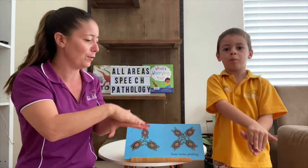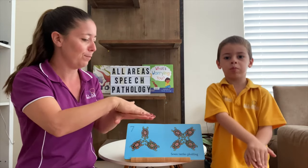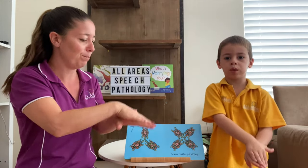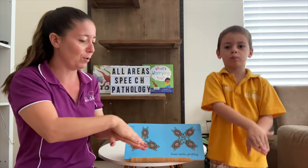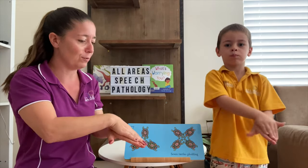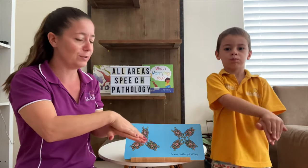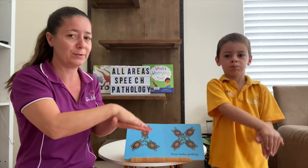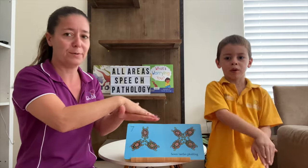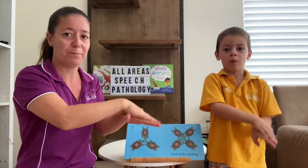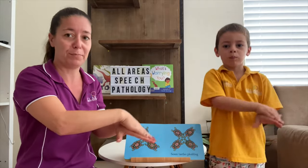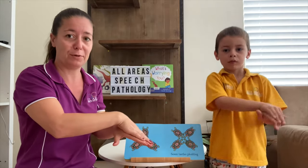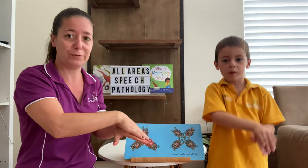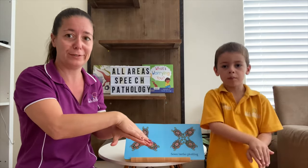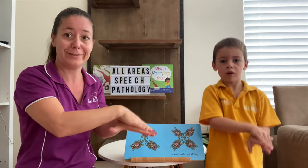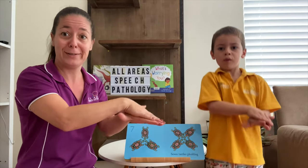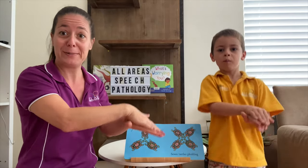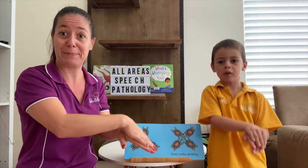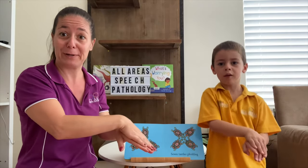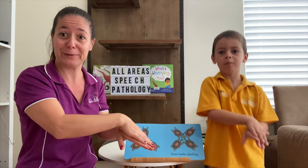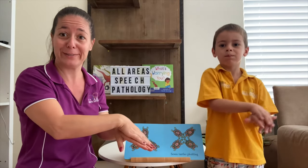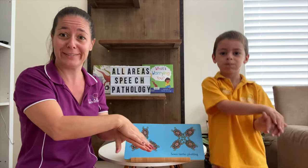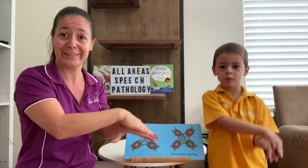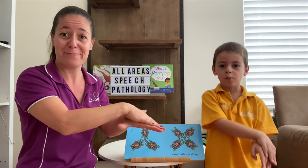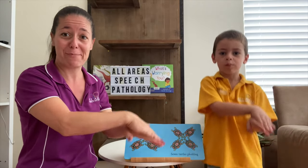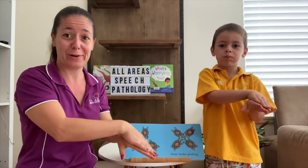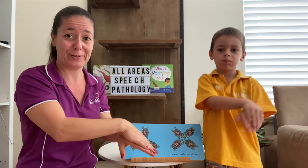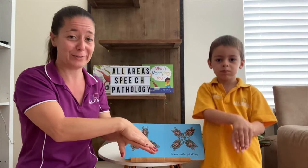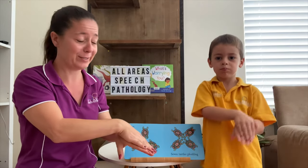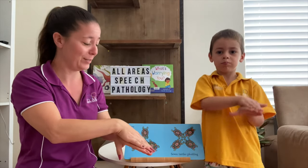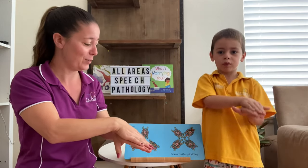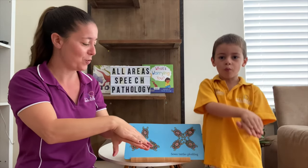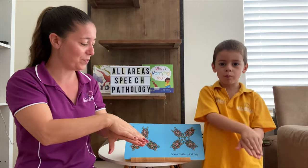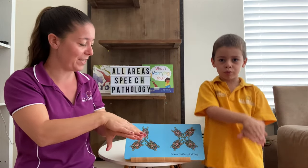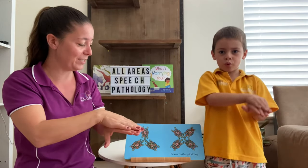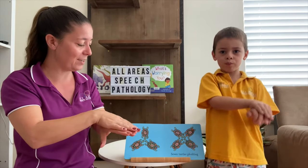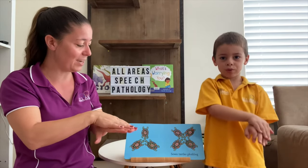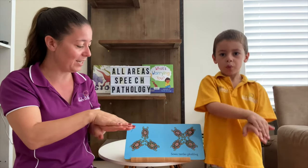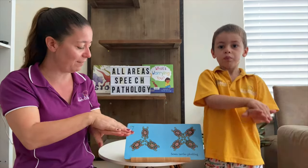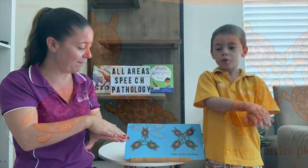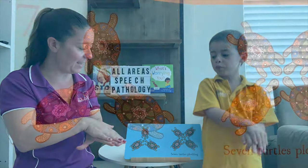Plod, plod, plod, plod on their tiny feet.